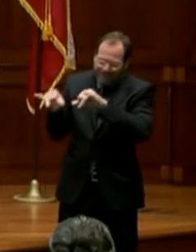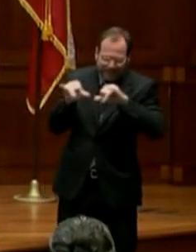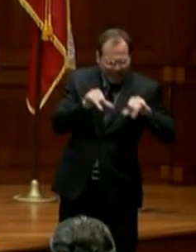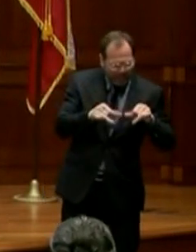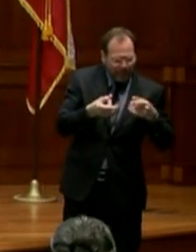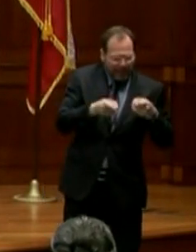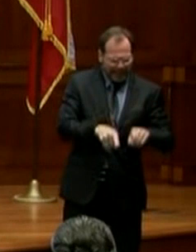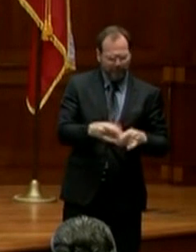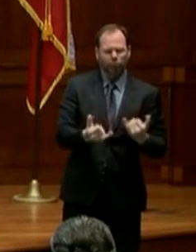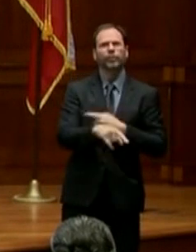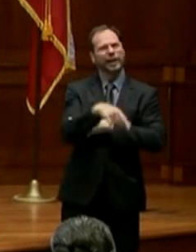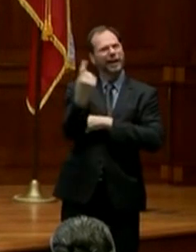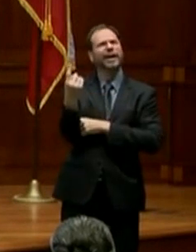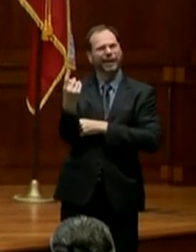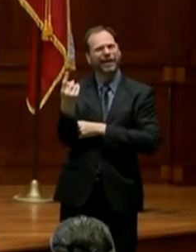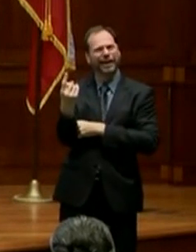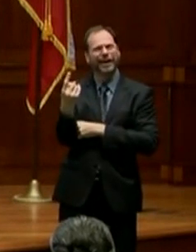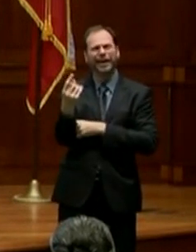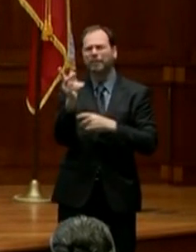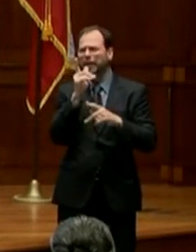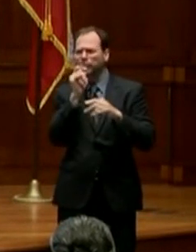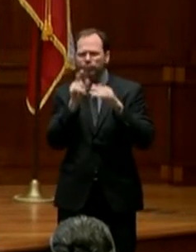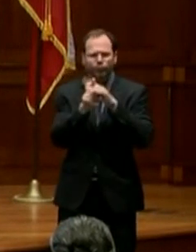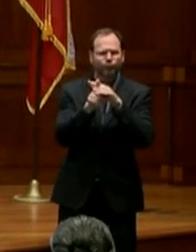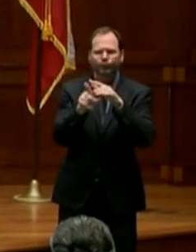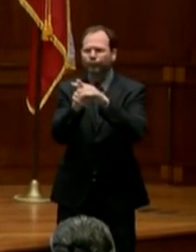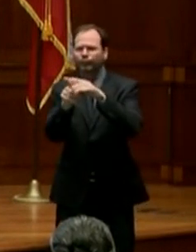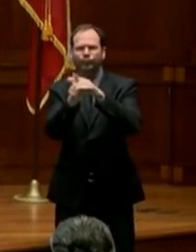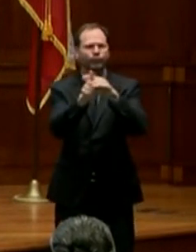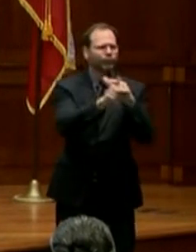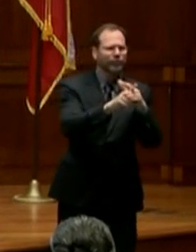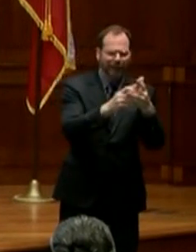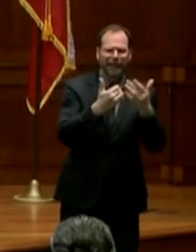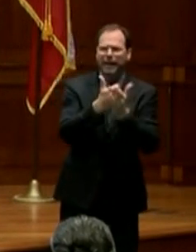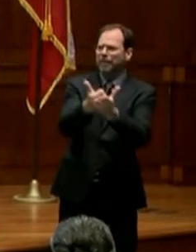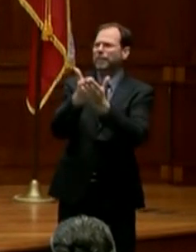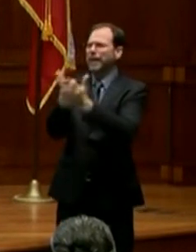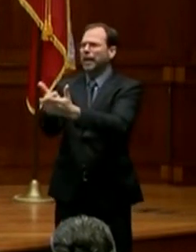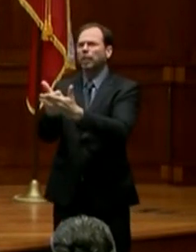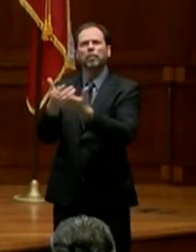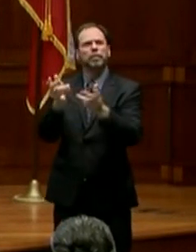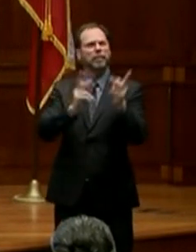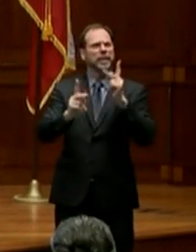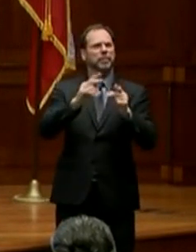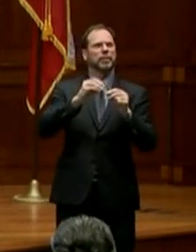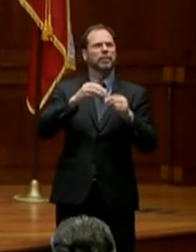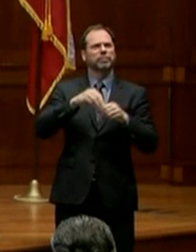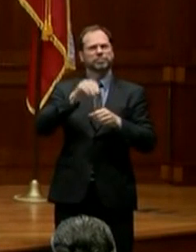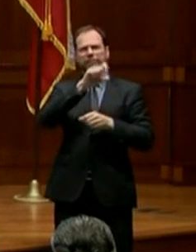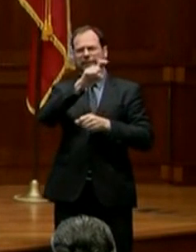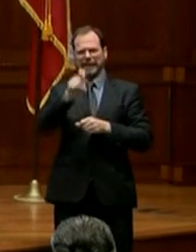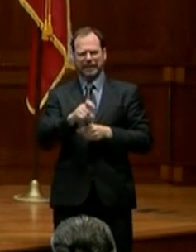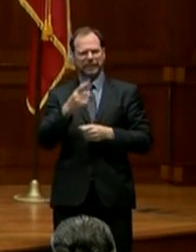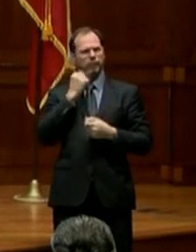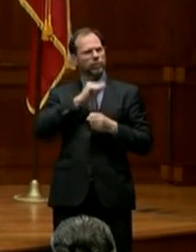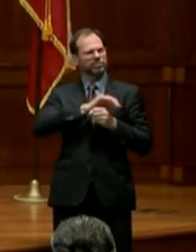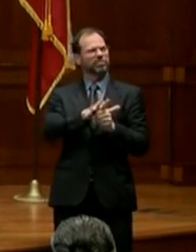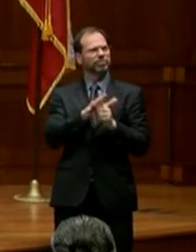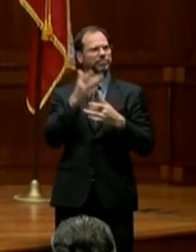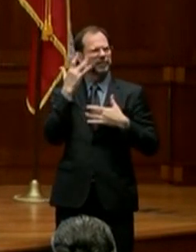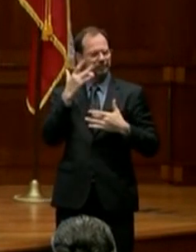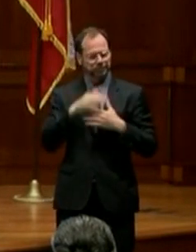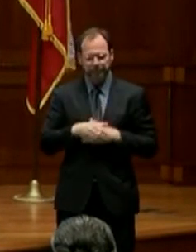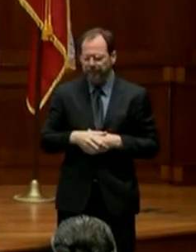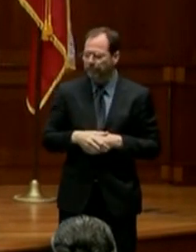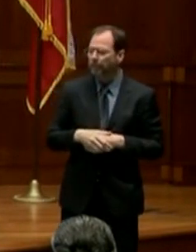place today as we see Texans respond to the coronavirus in our state. Many businesses and